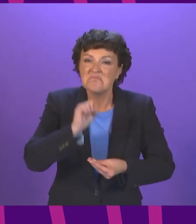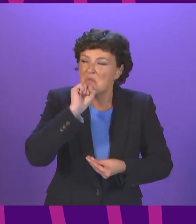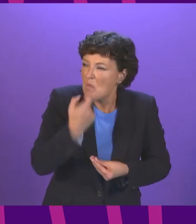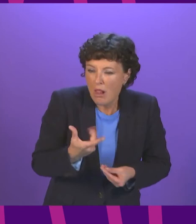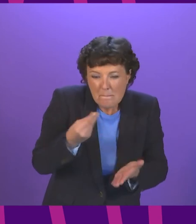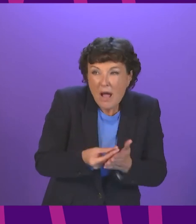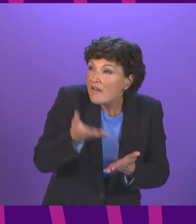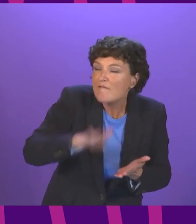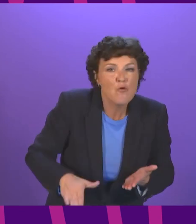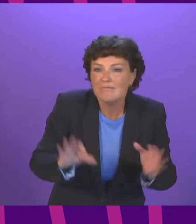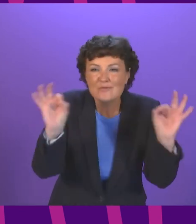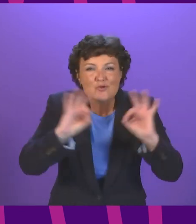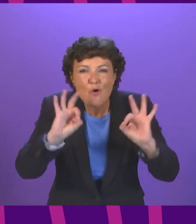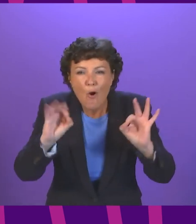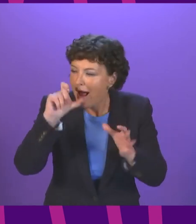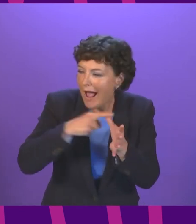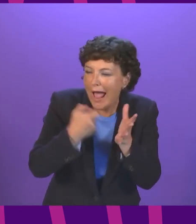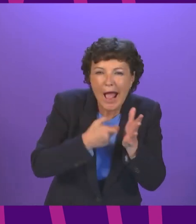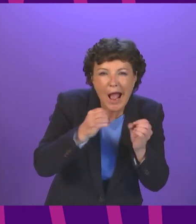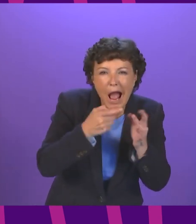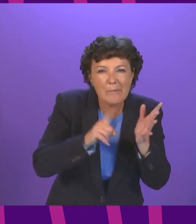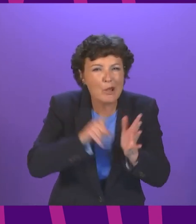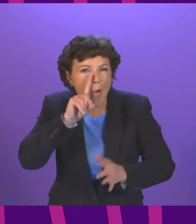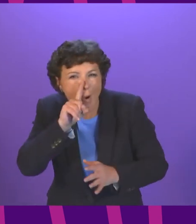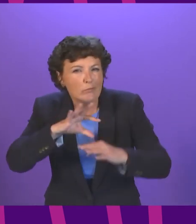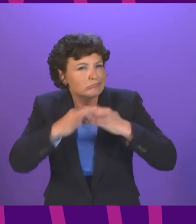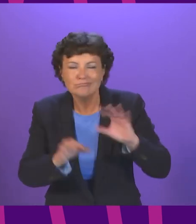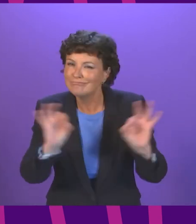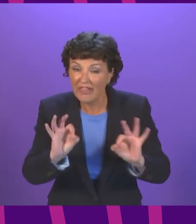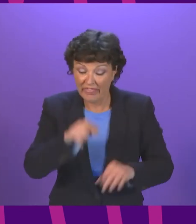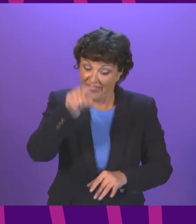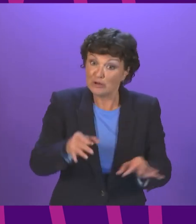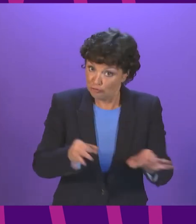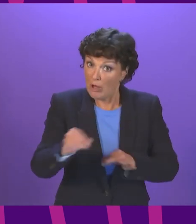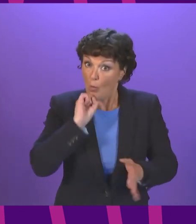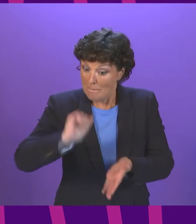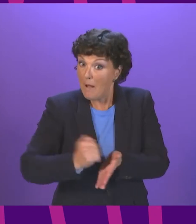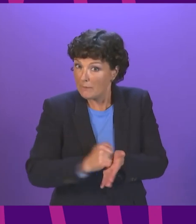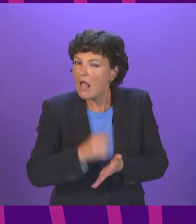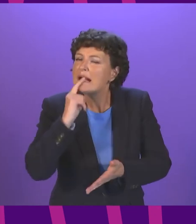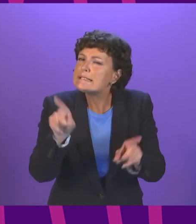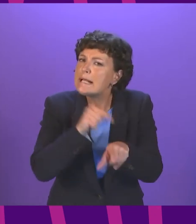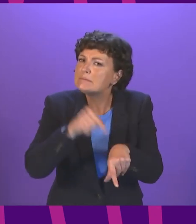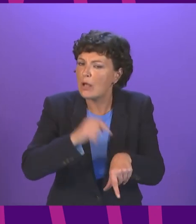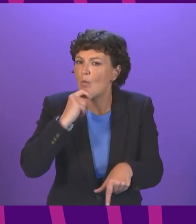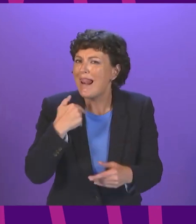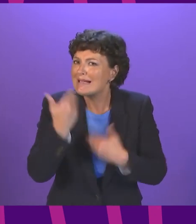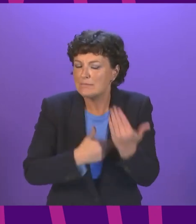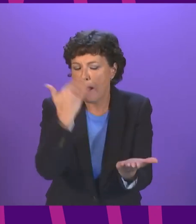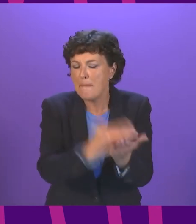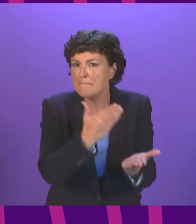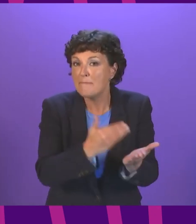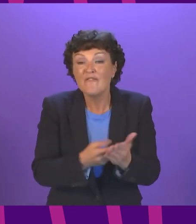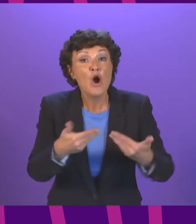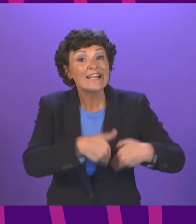prosperity, equality and wellbeing When this strategy is published, we will also set out the criteria for a new national challenge